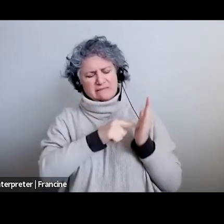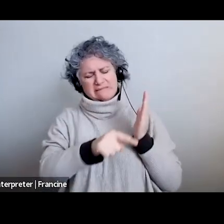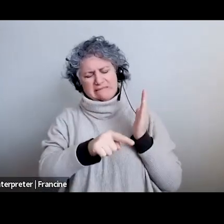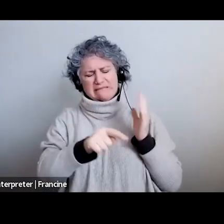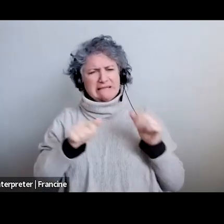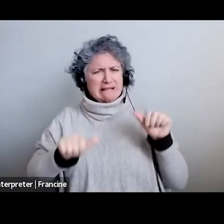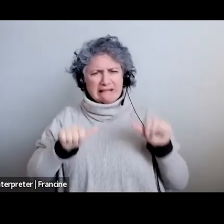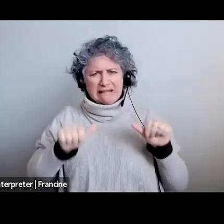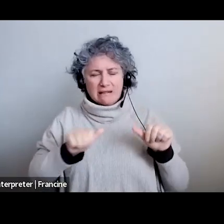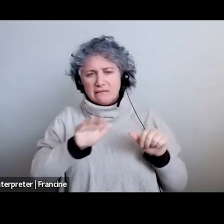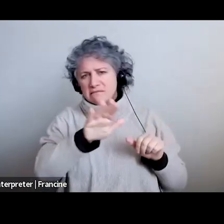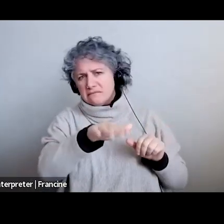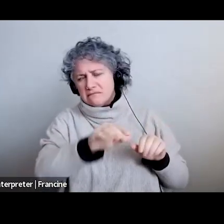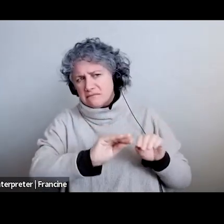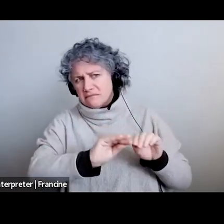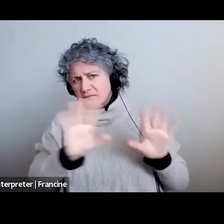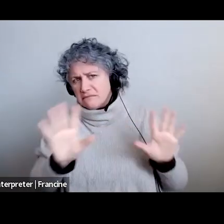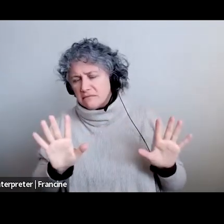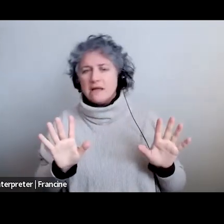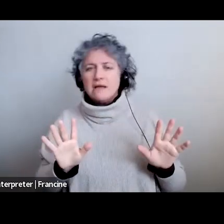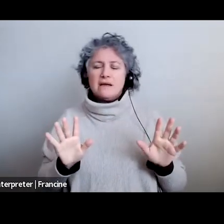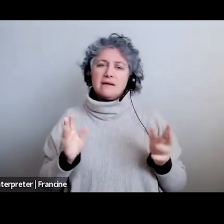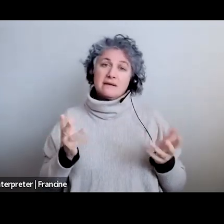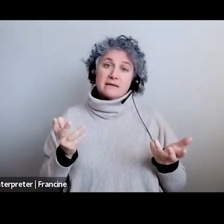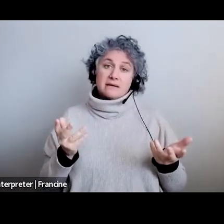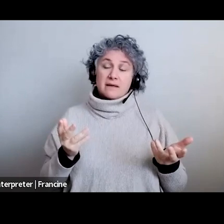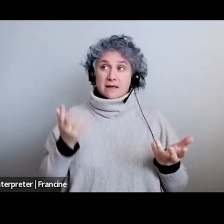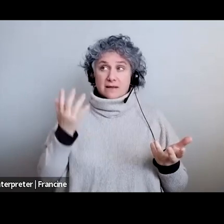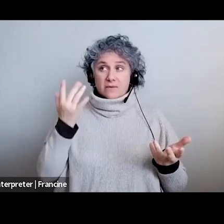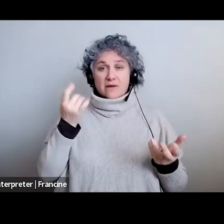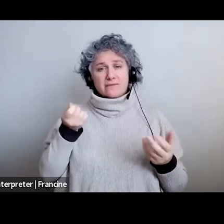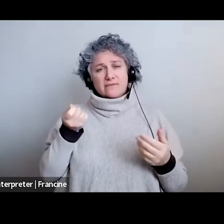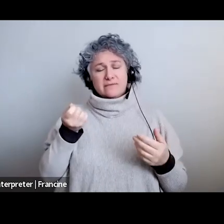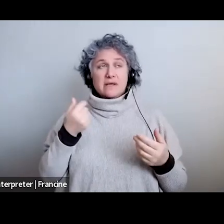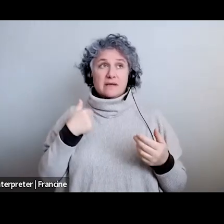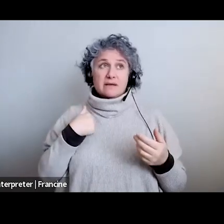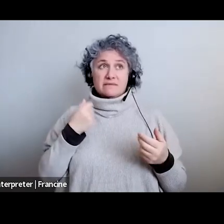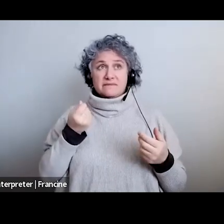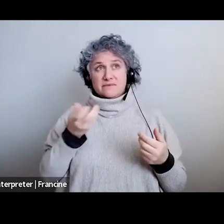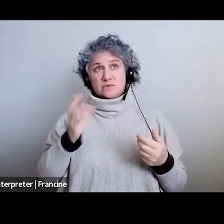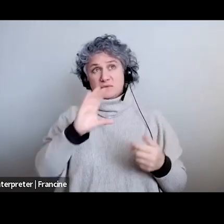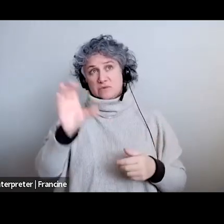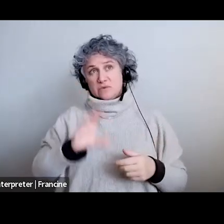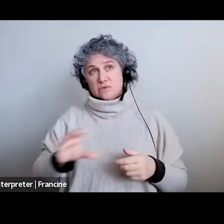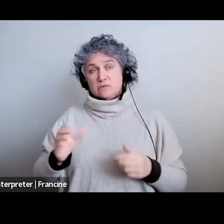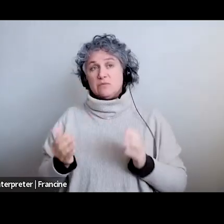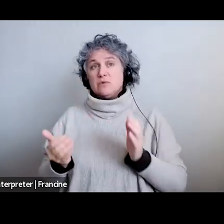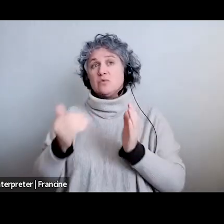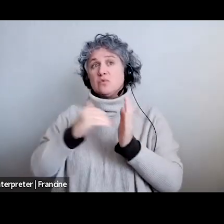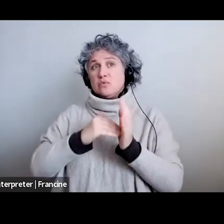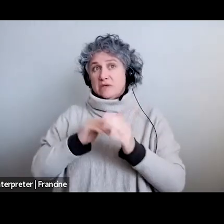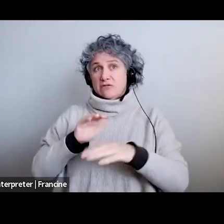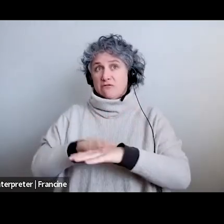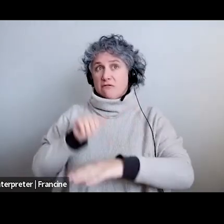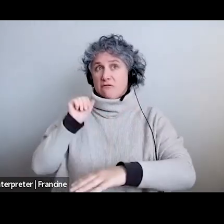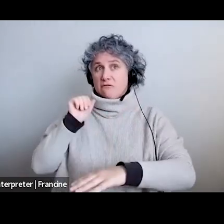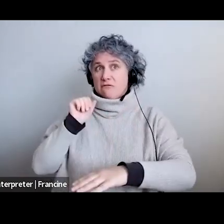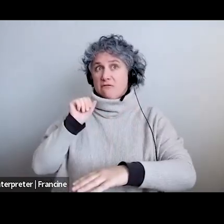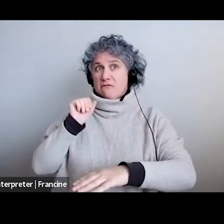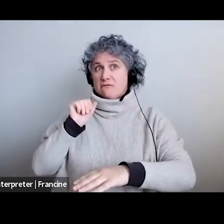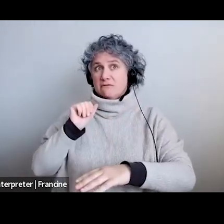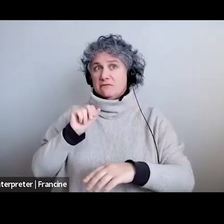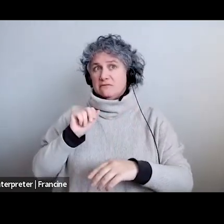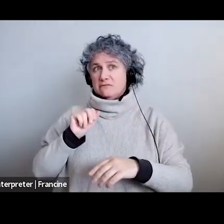i because i i've been through quite a few quite a few zoom recalls lately uh these are for tv